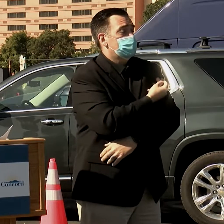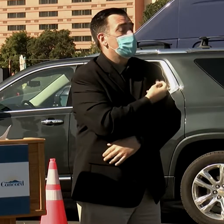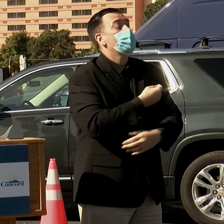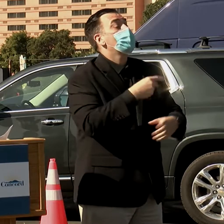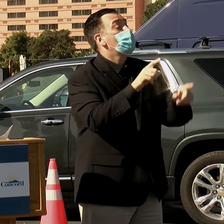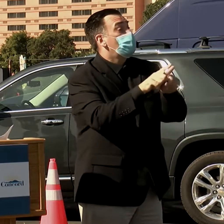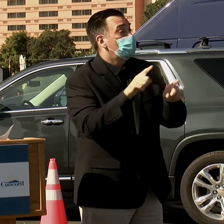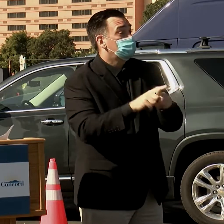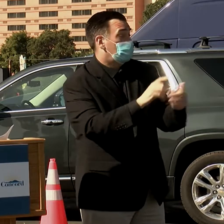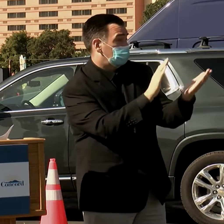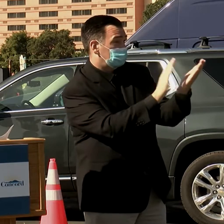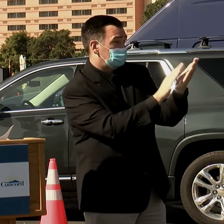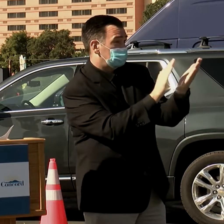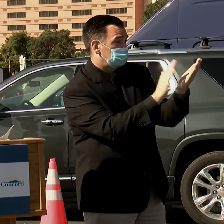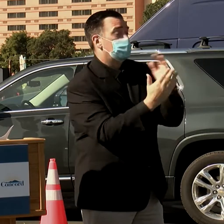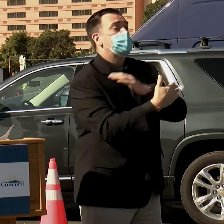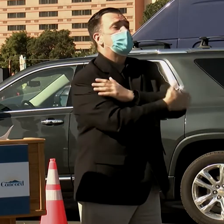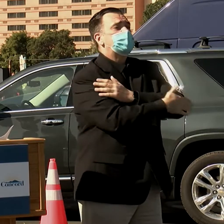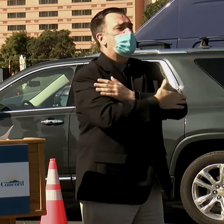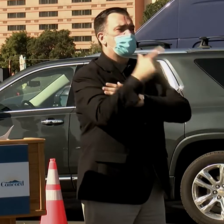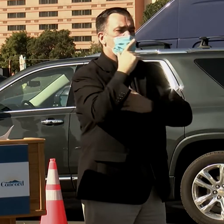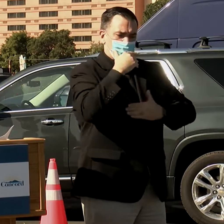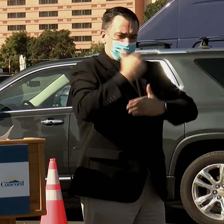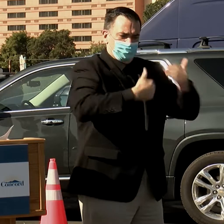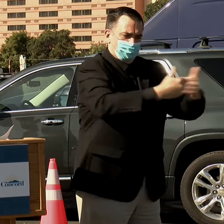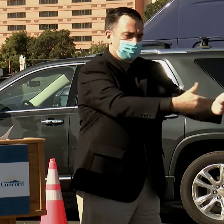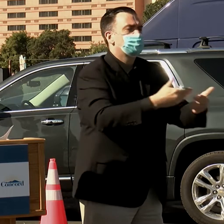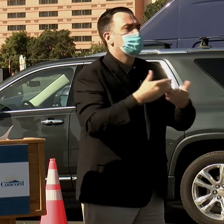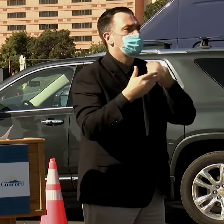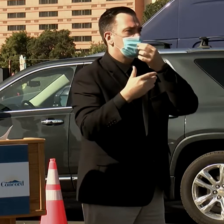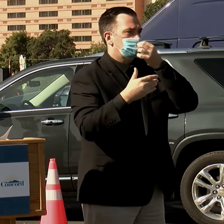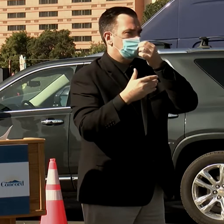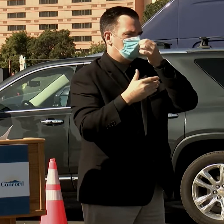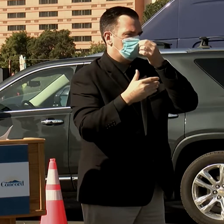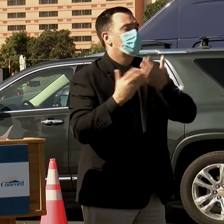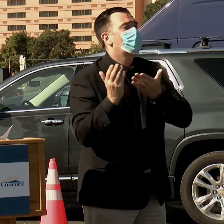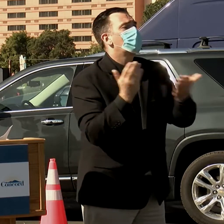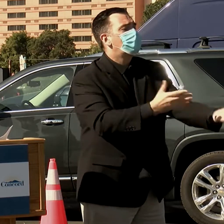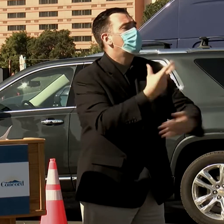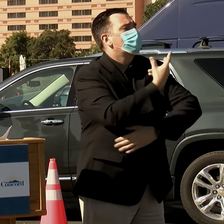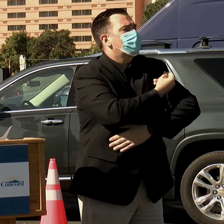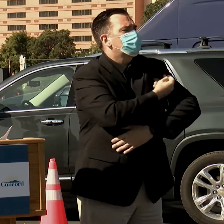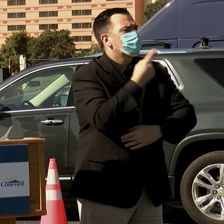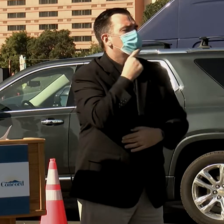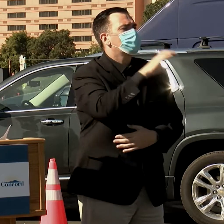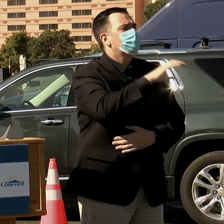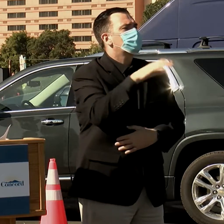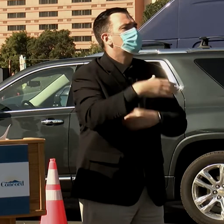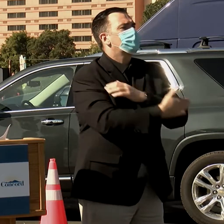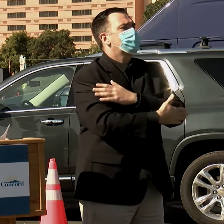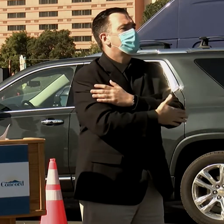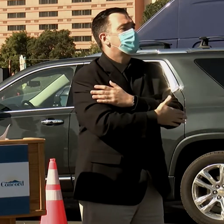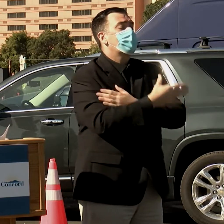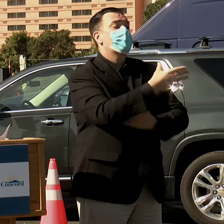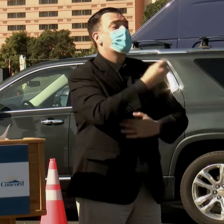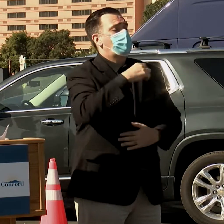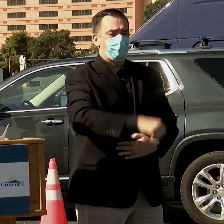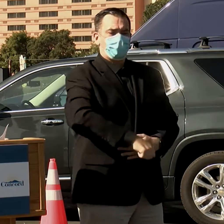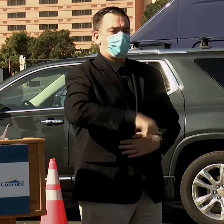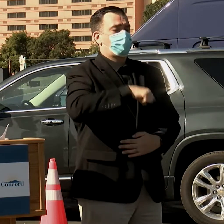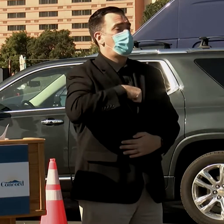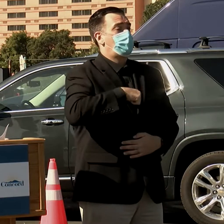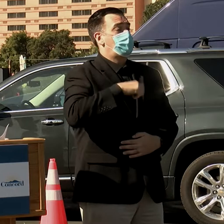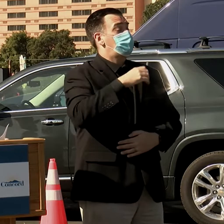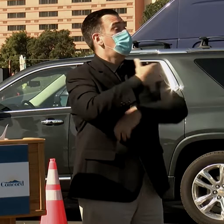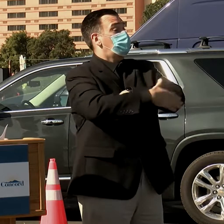commend the county for the speed in which they have been able to distribute the vaccine in Contra Costa County and incredibly proud that the county is